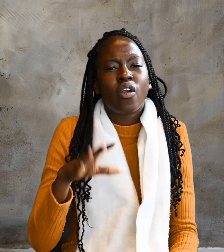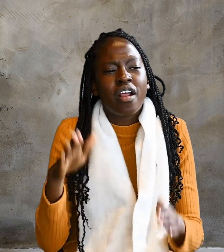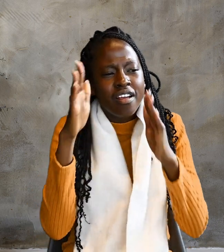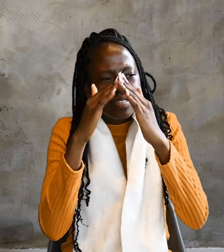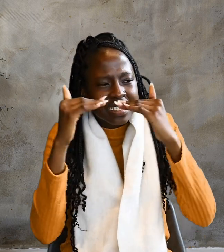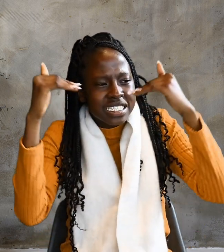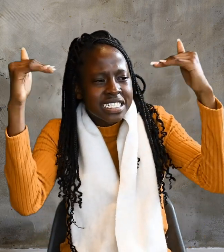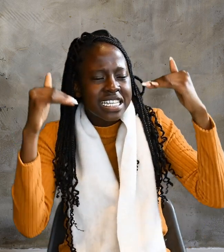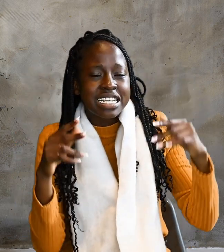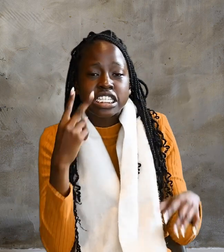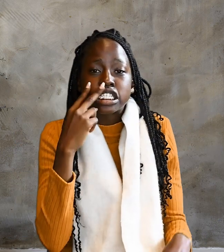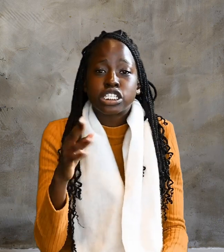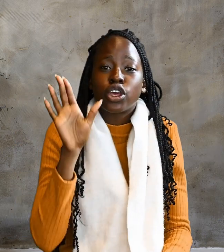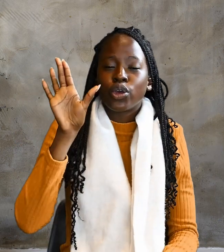your King is coming.